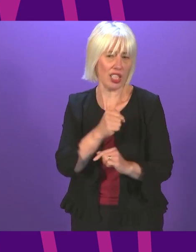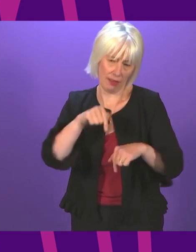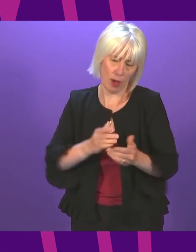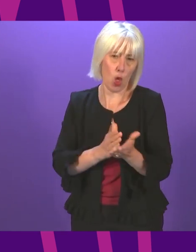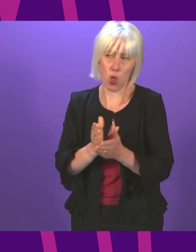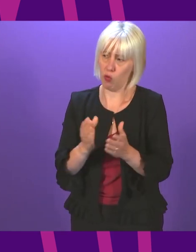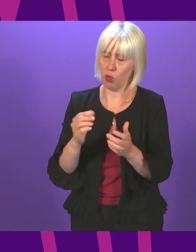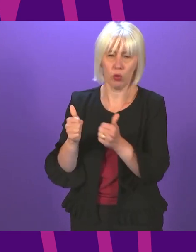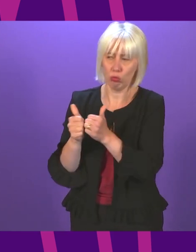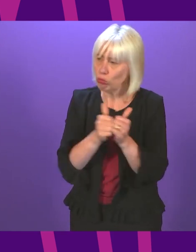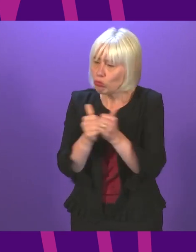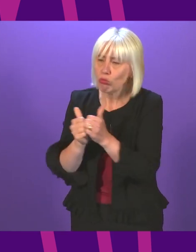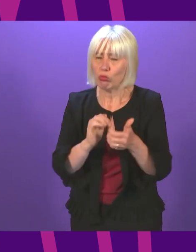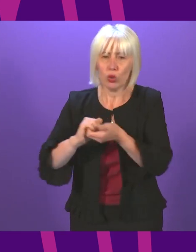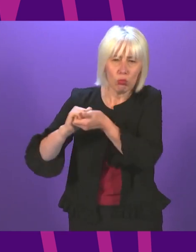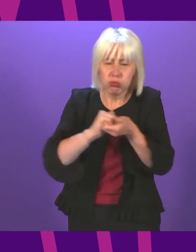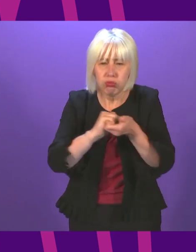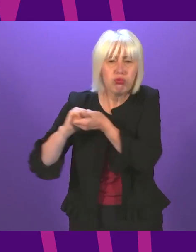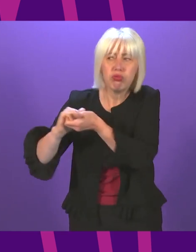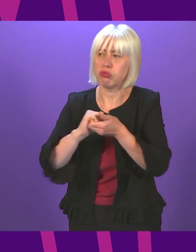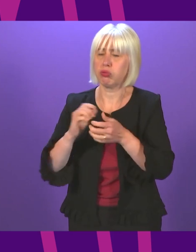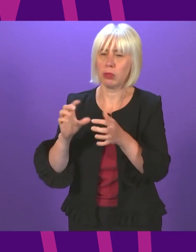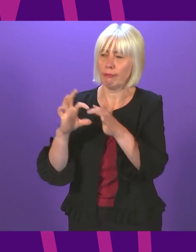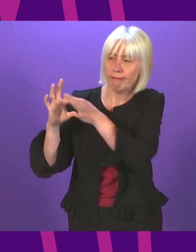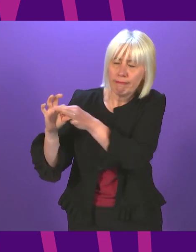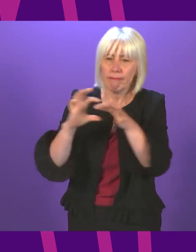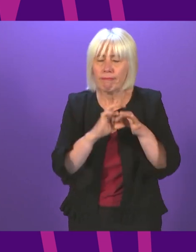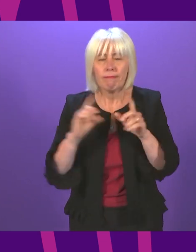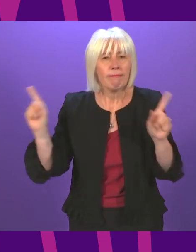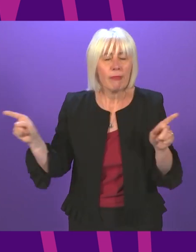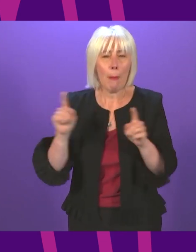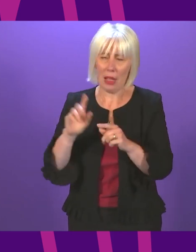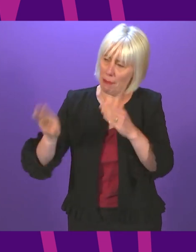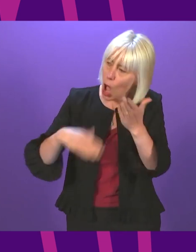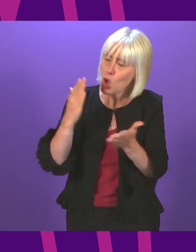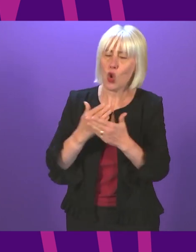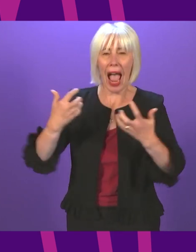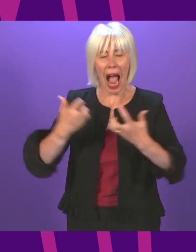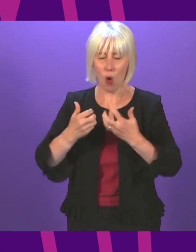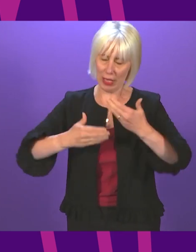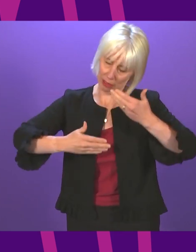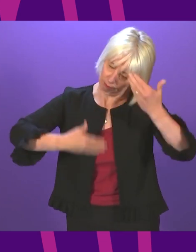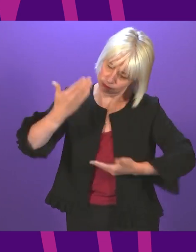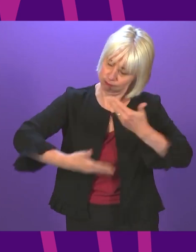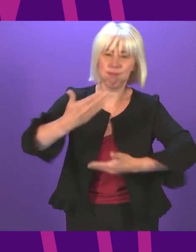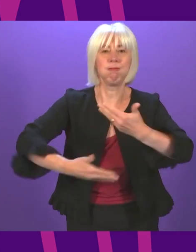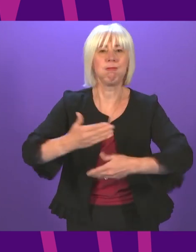collaboration, cooperation and being constructive around getting things done. And I say again to the opposition parties